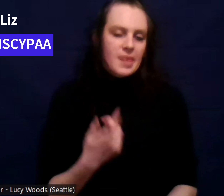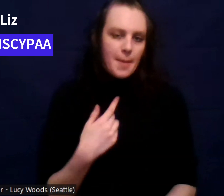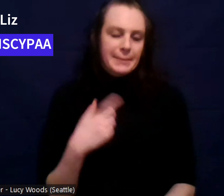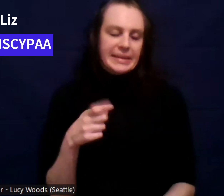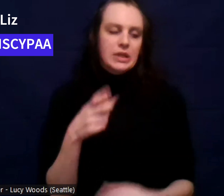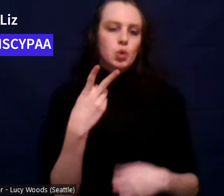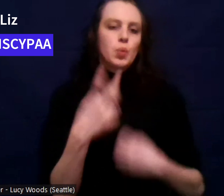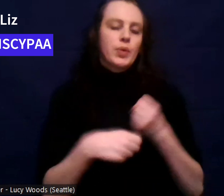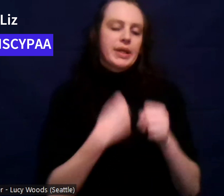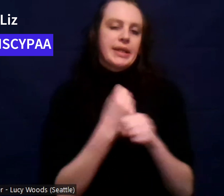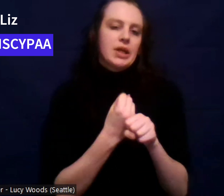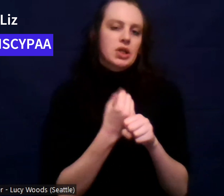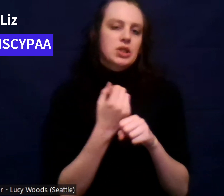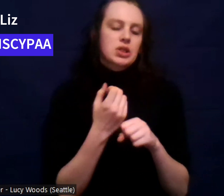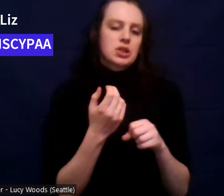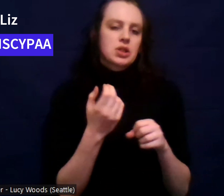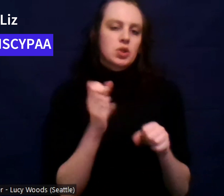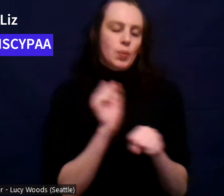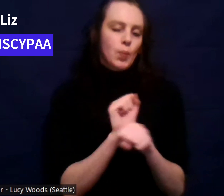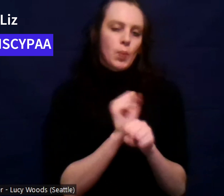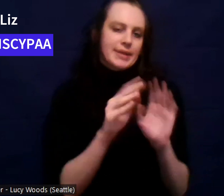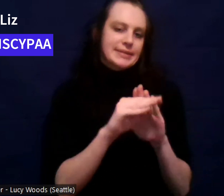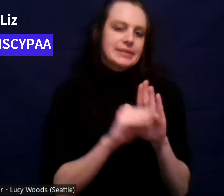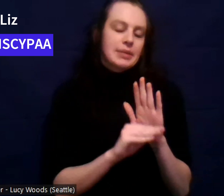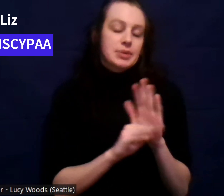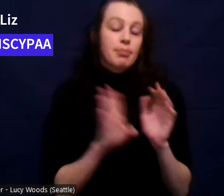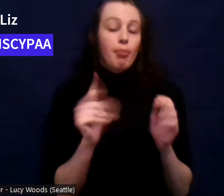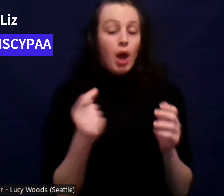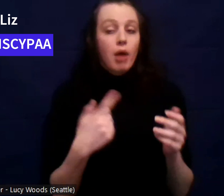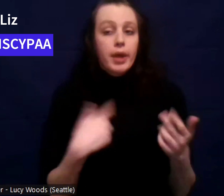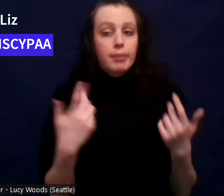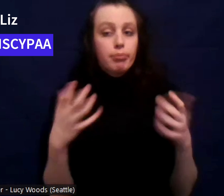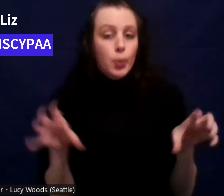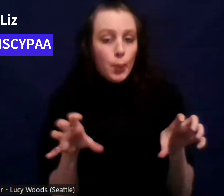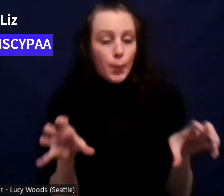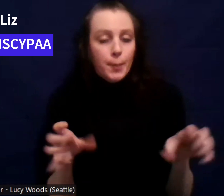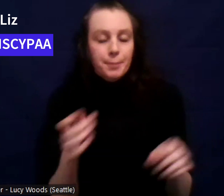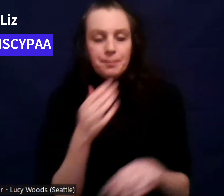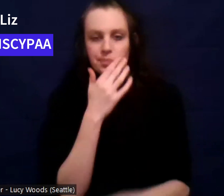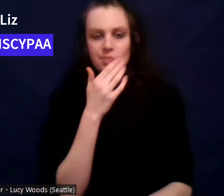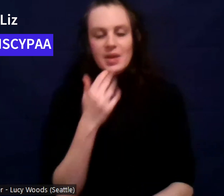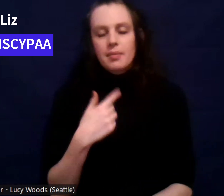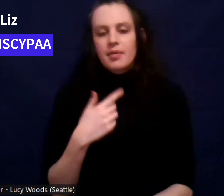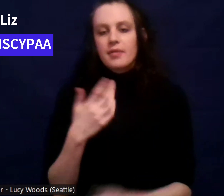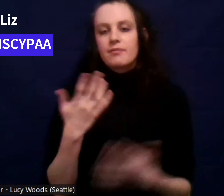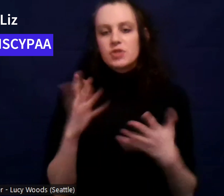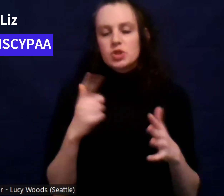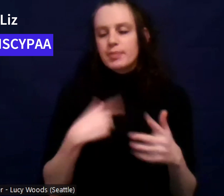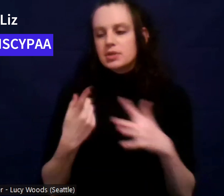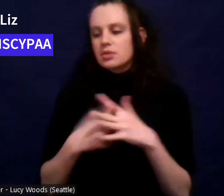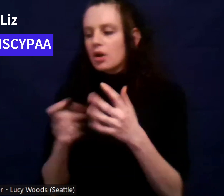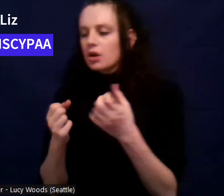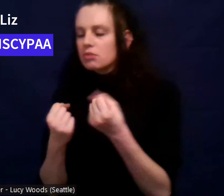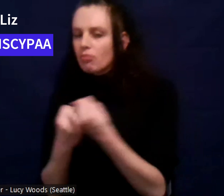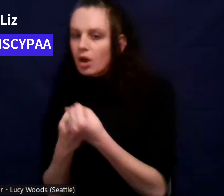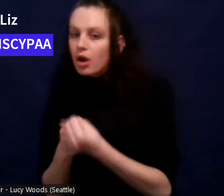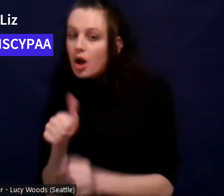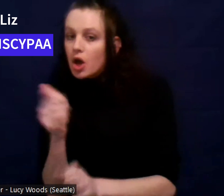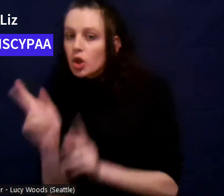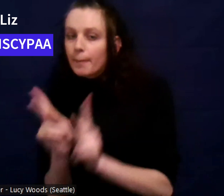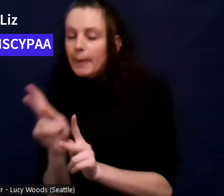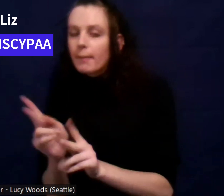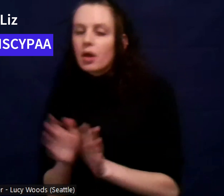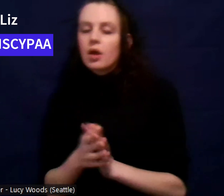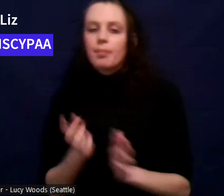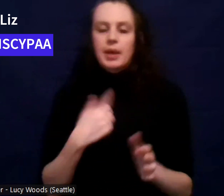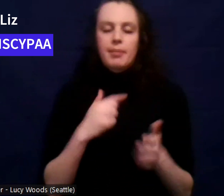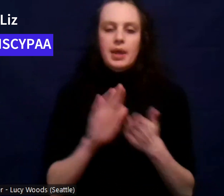the steps because of this. Um, but eventually I did it. And then I started taking other people through the steps. Um, but yeah, I just got involved